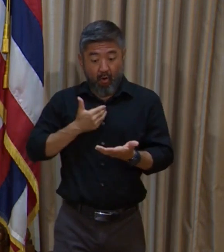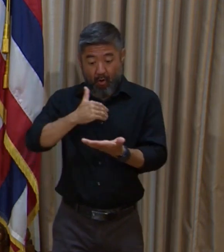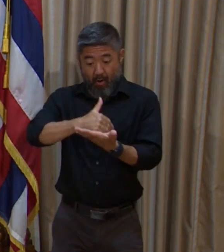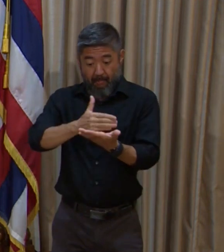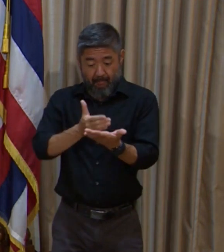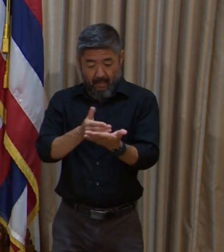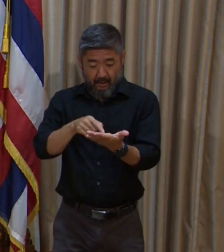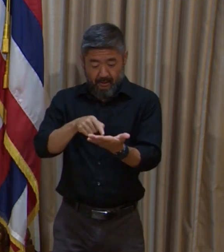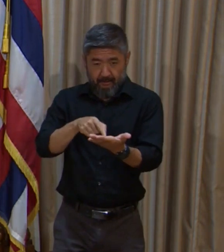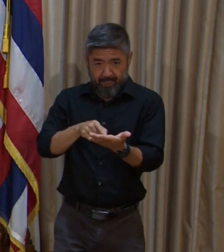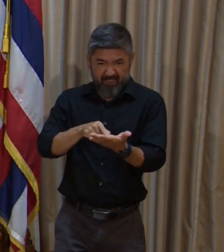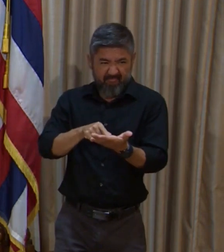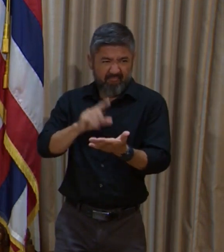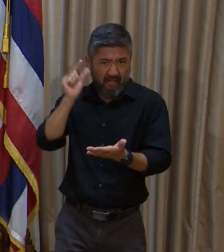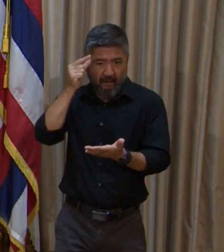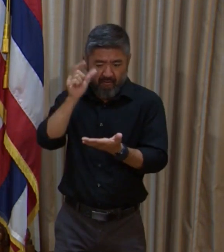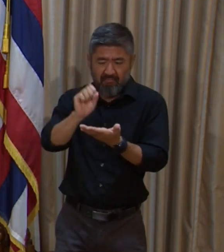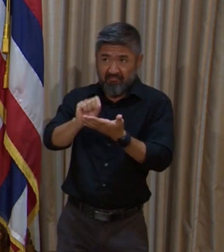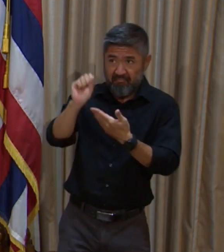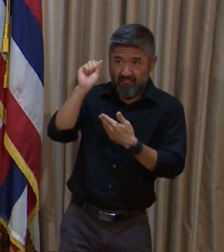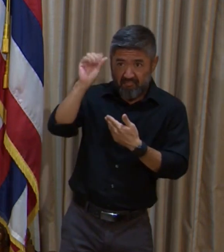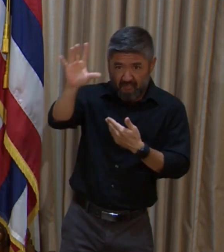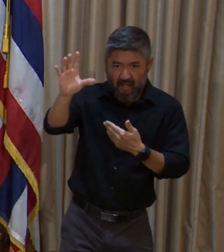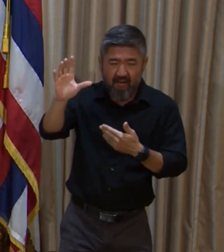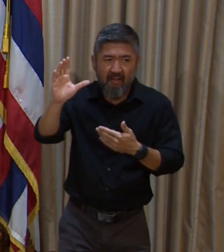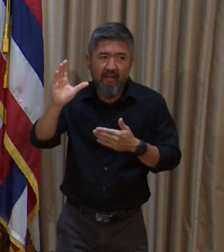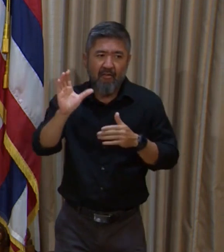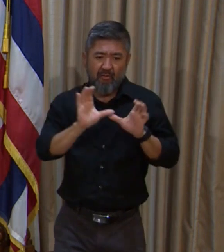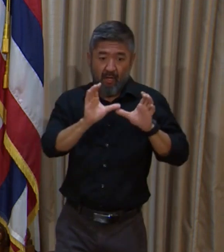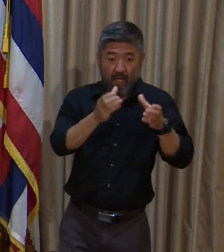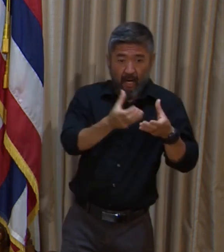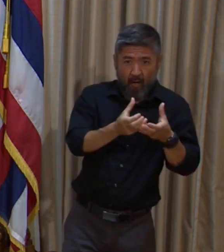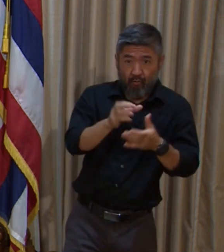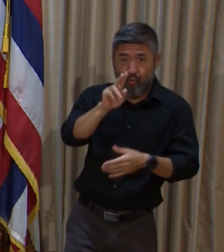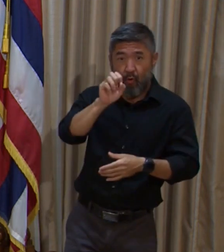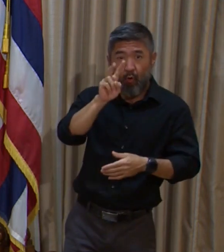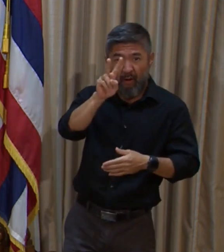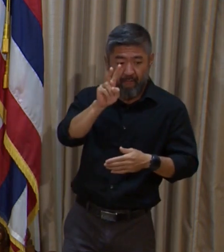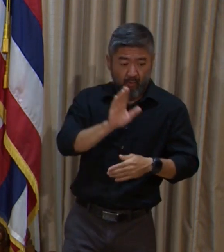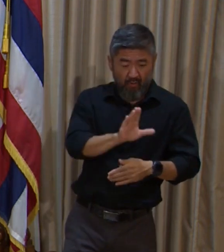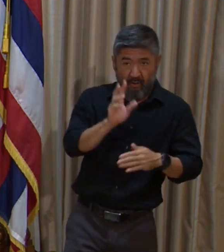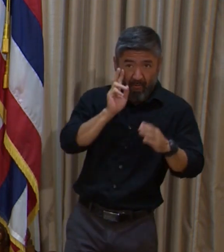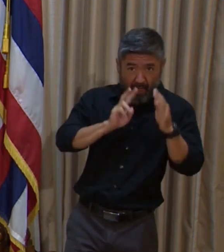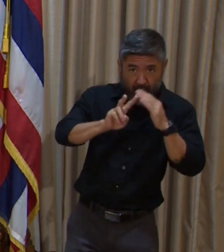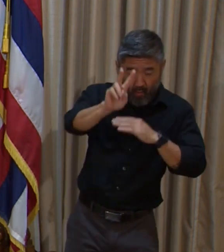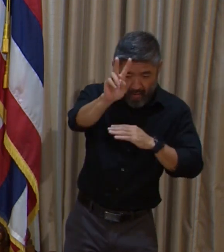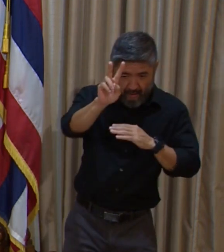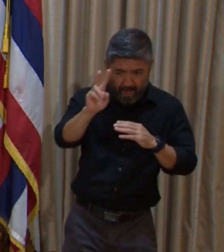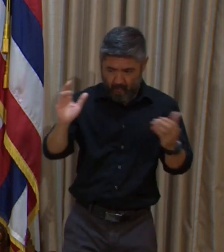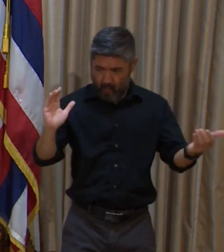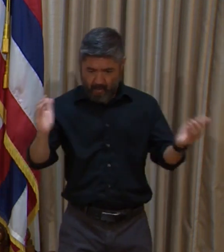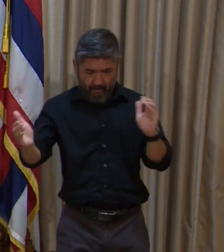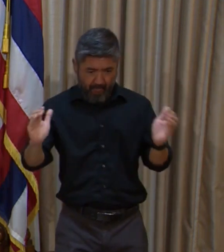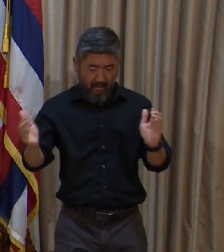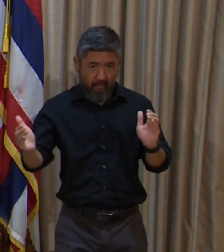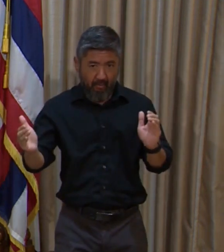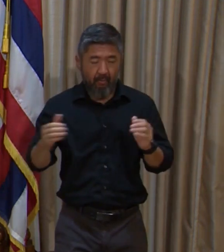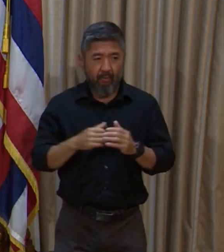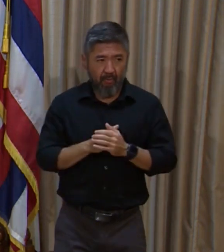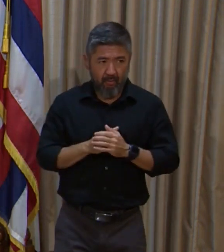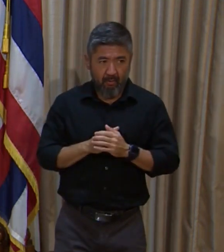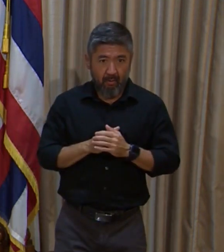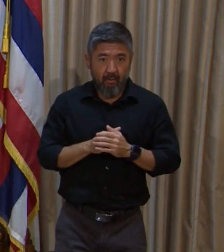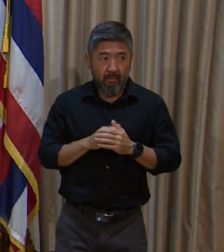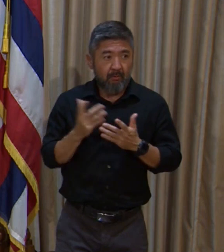on the latest Council on Revenue forecast. At that time, we'll be looking